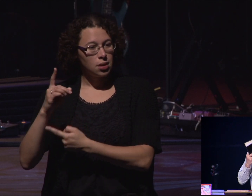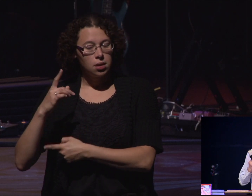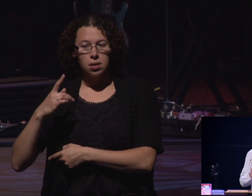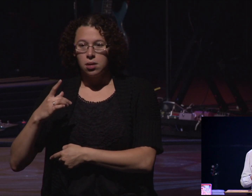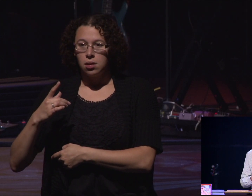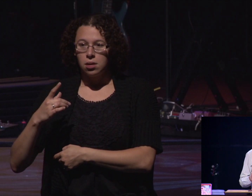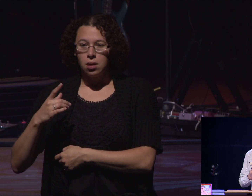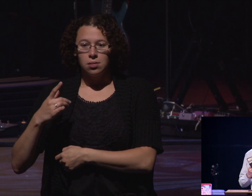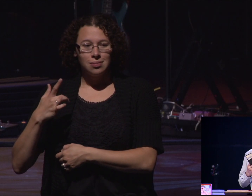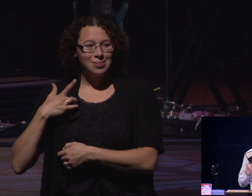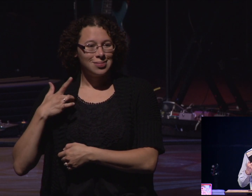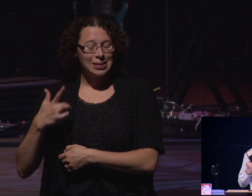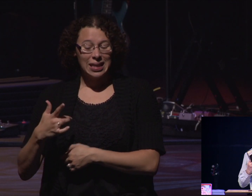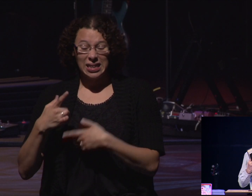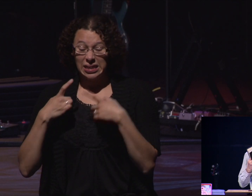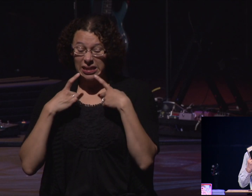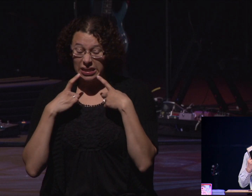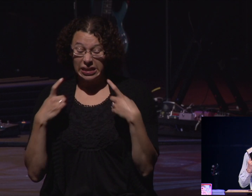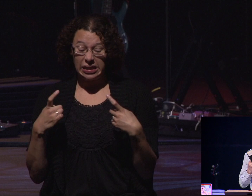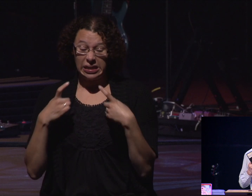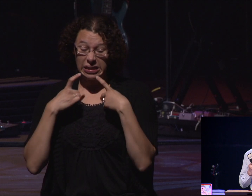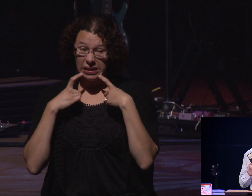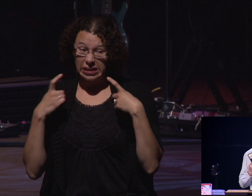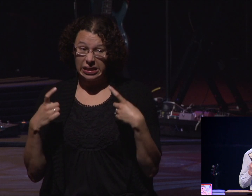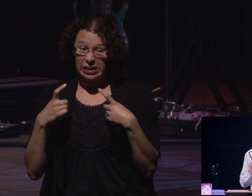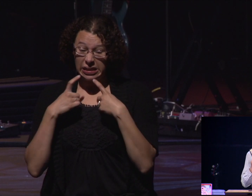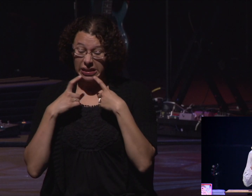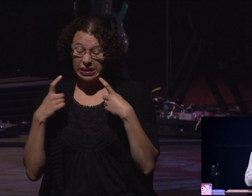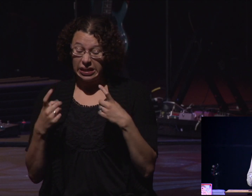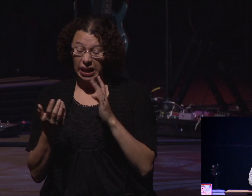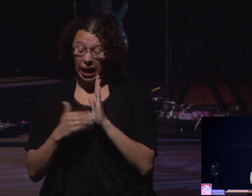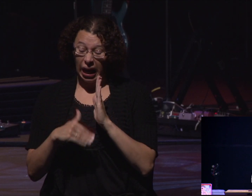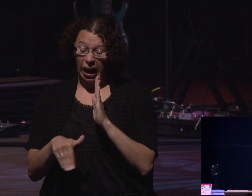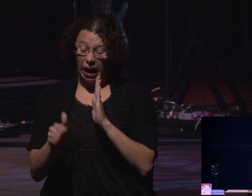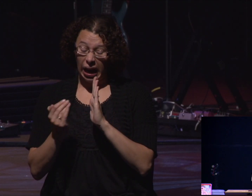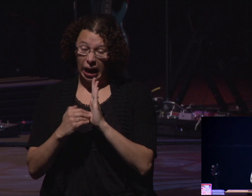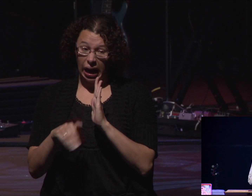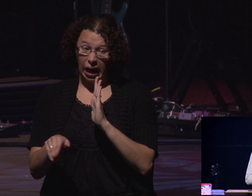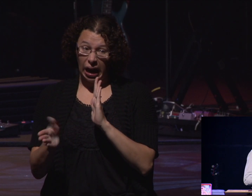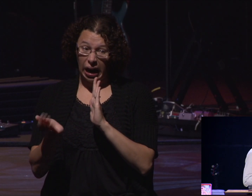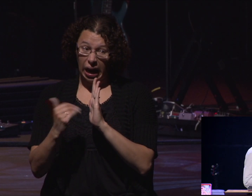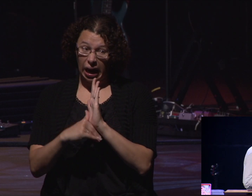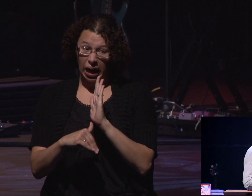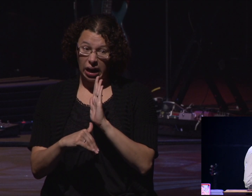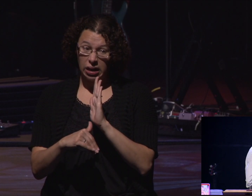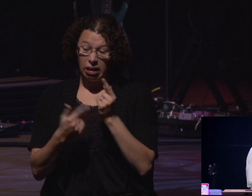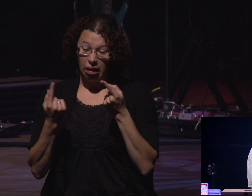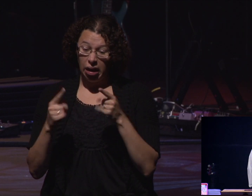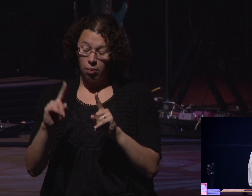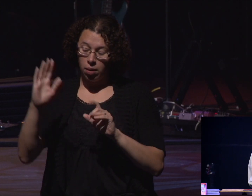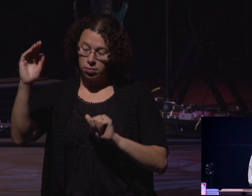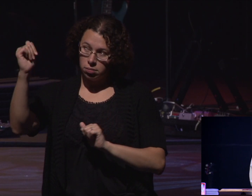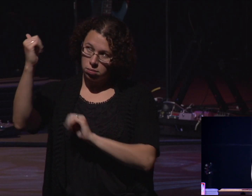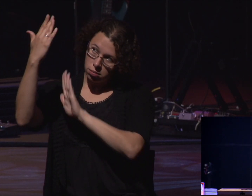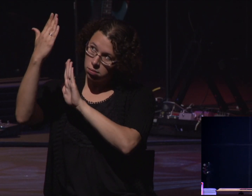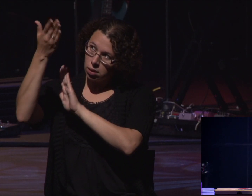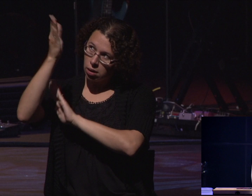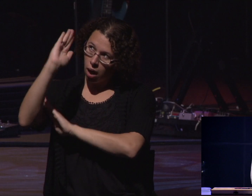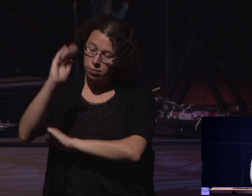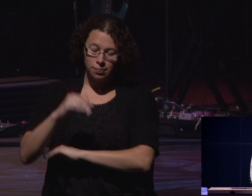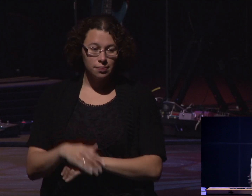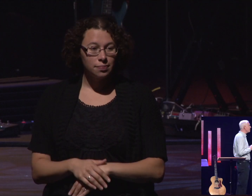overwhelmed with guilt and he could choose to be bitter the rest of his life. And instead he turned to God. In Psalms 51, he has this prayer.